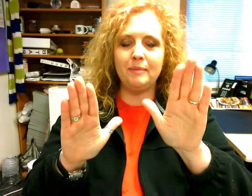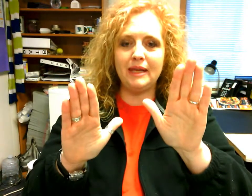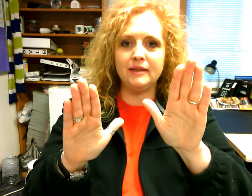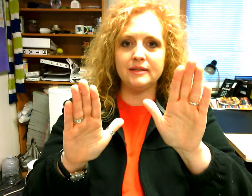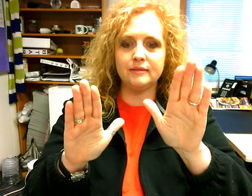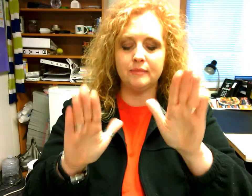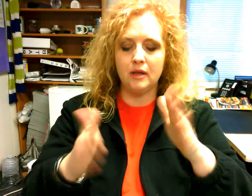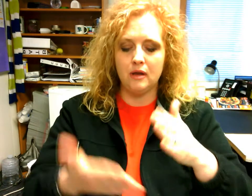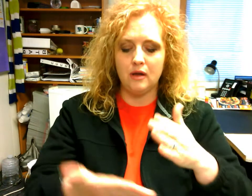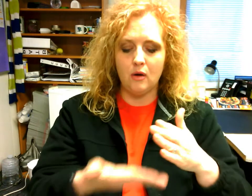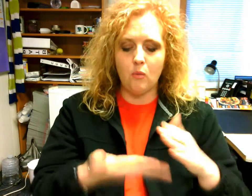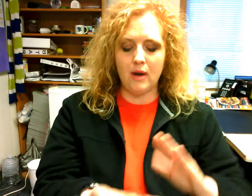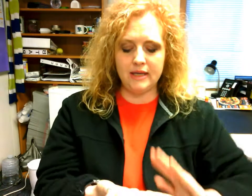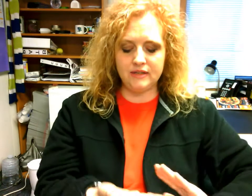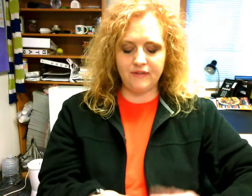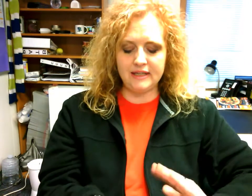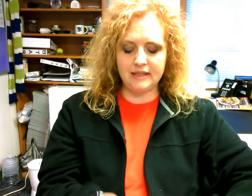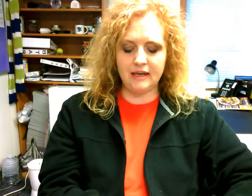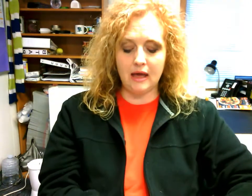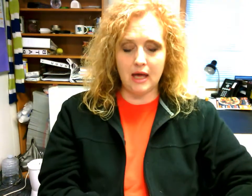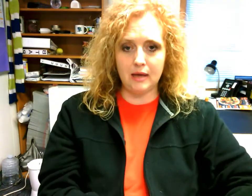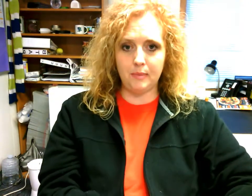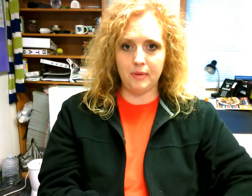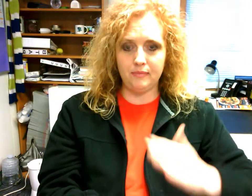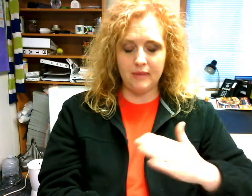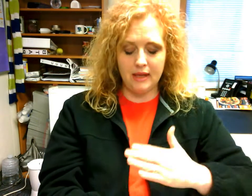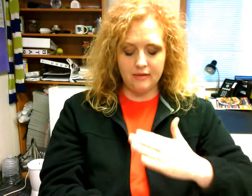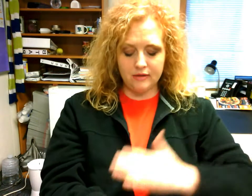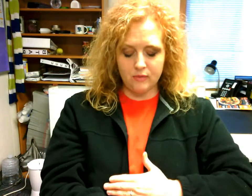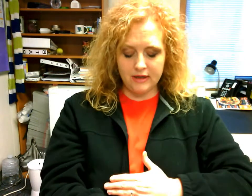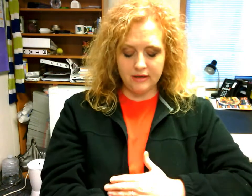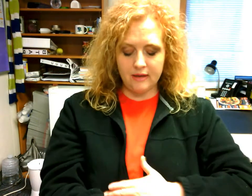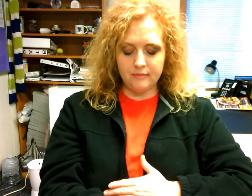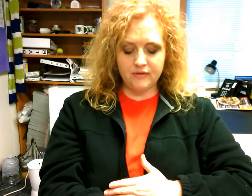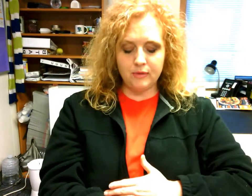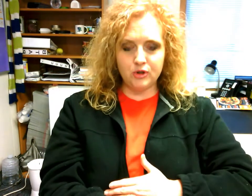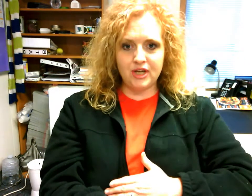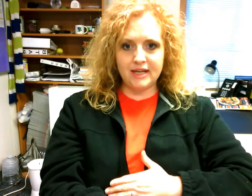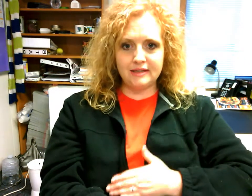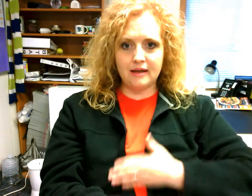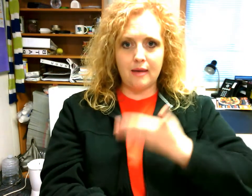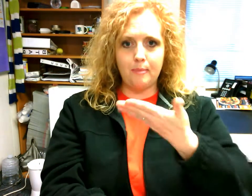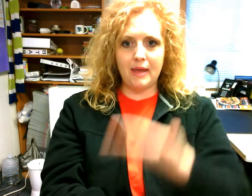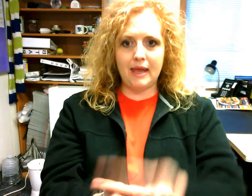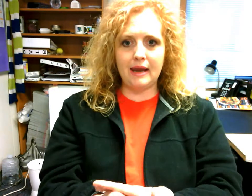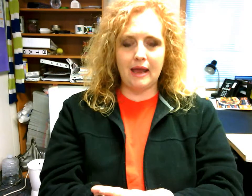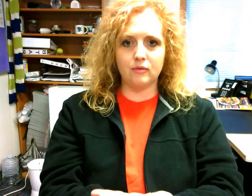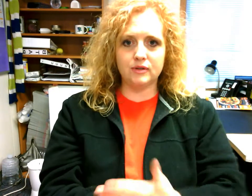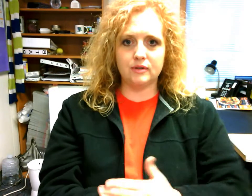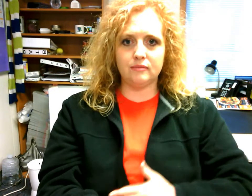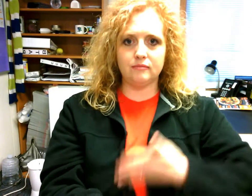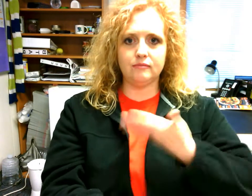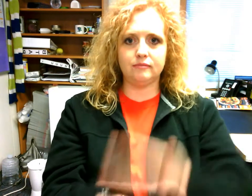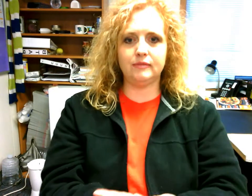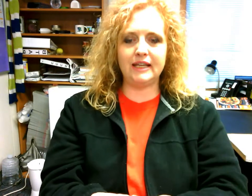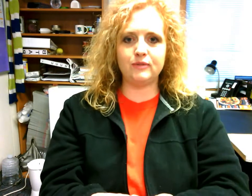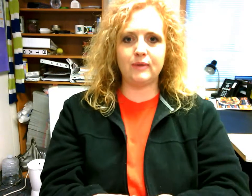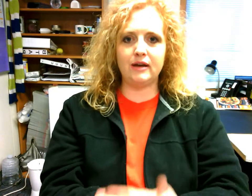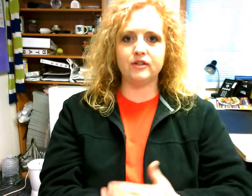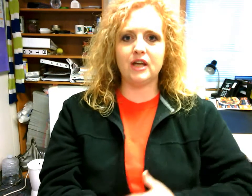B's one is facing up the other one comes from your chest up and out lays right on top